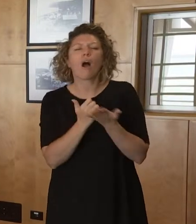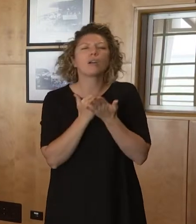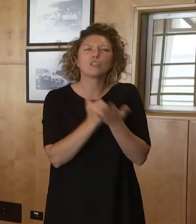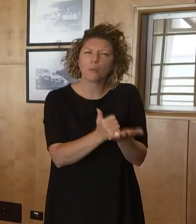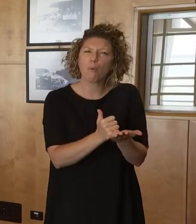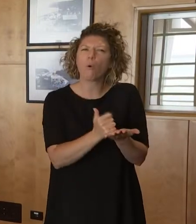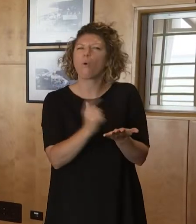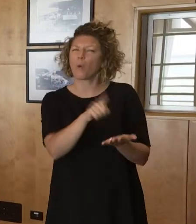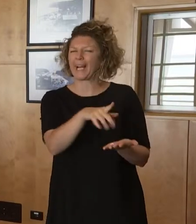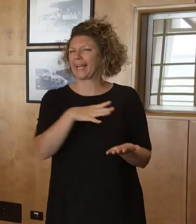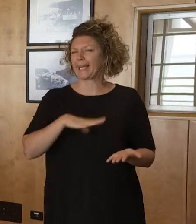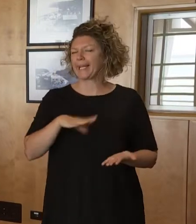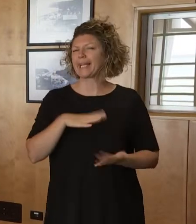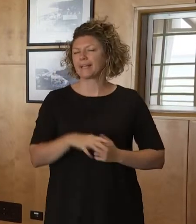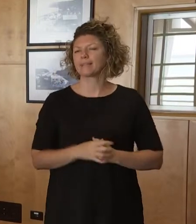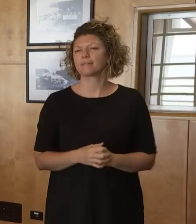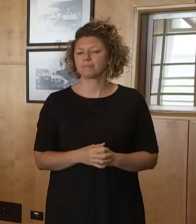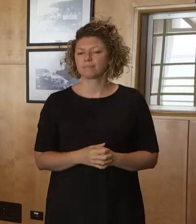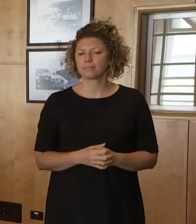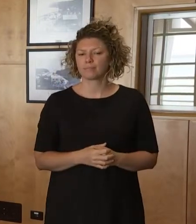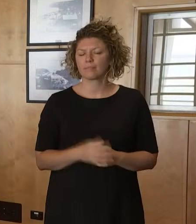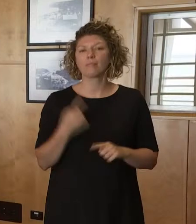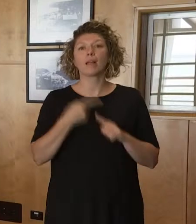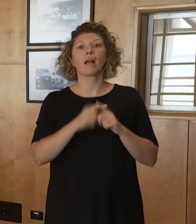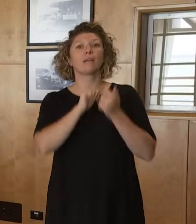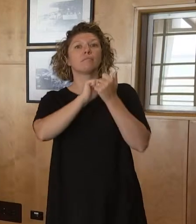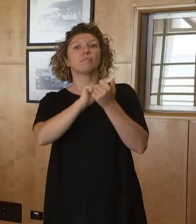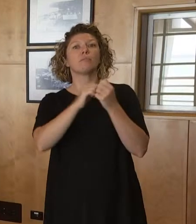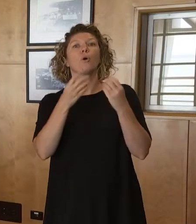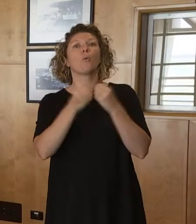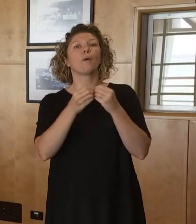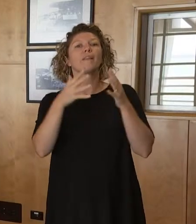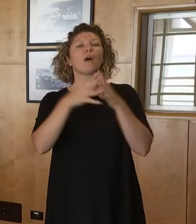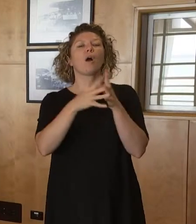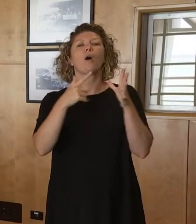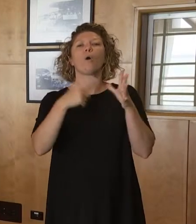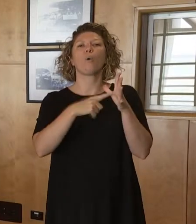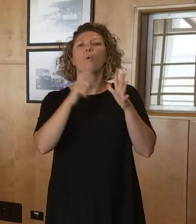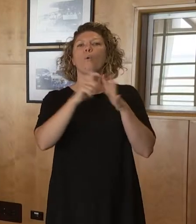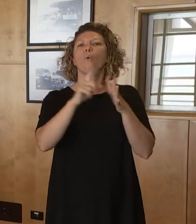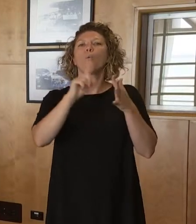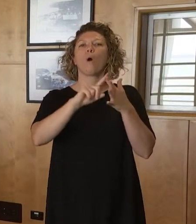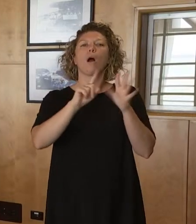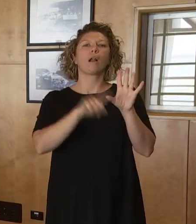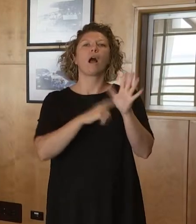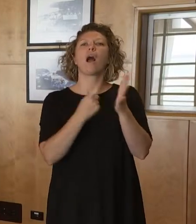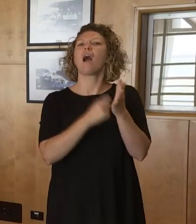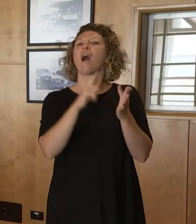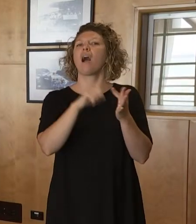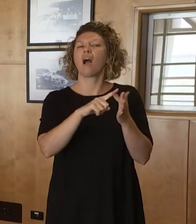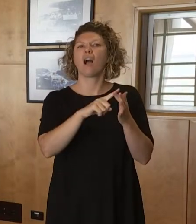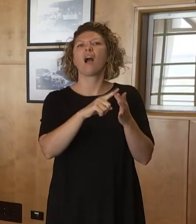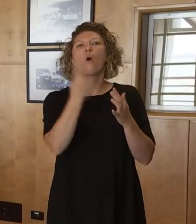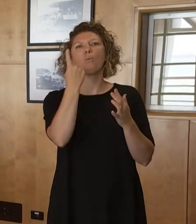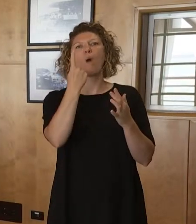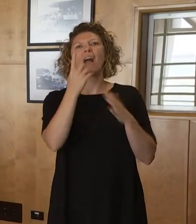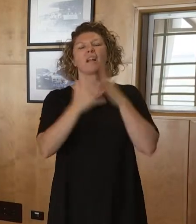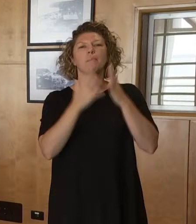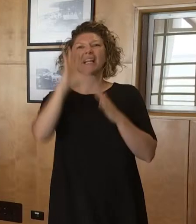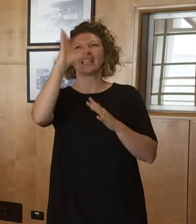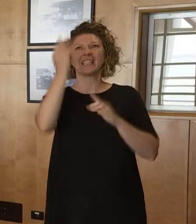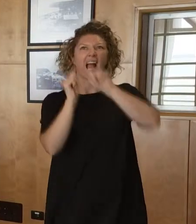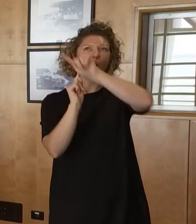resources. And we'll also be working with the community of Wada. We've seen, we saw, I think, yesterday, the first case out there. So